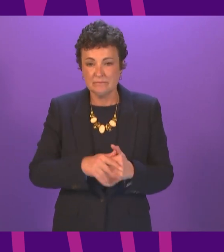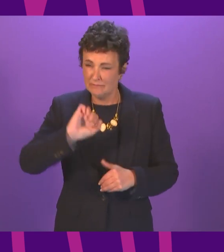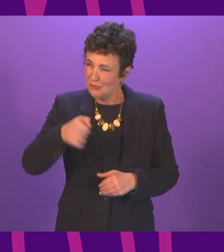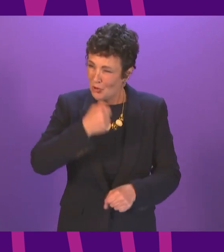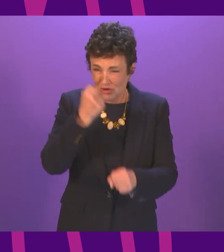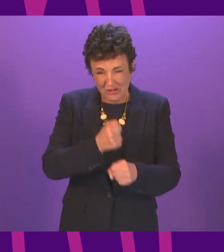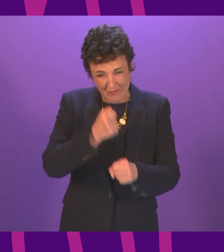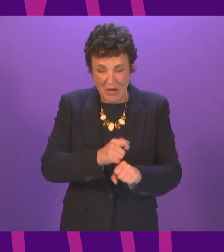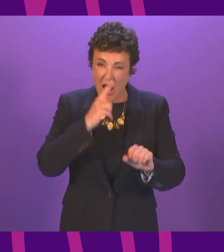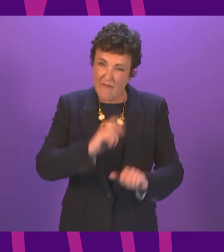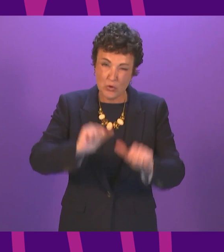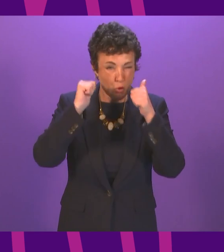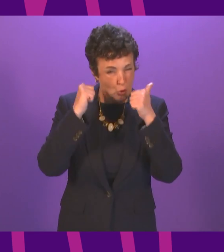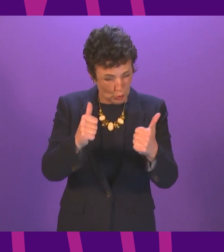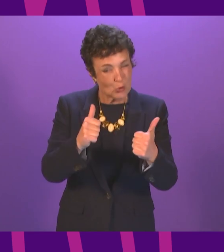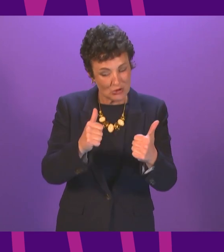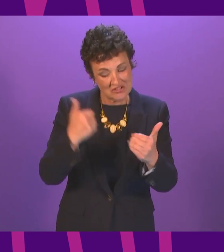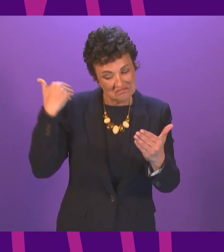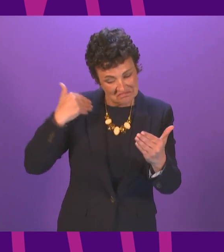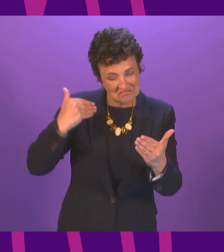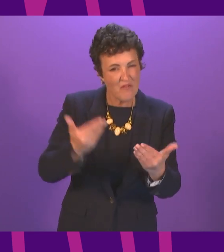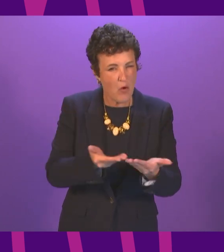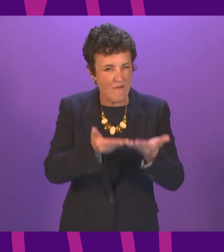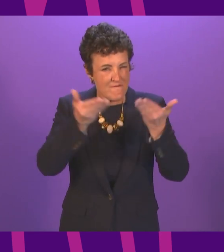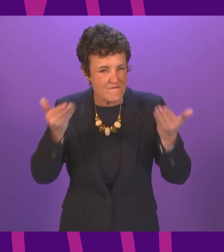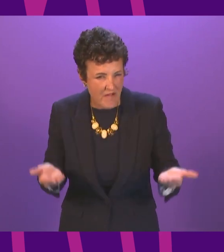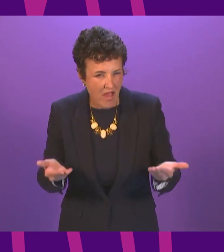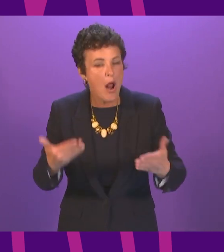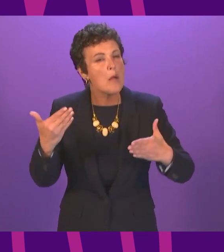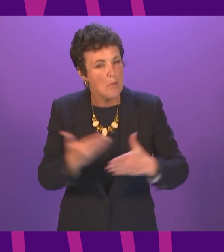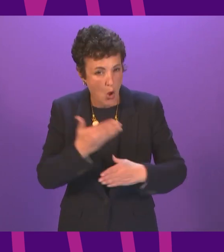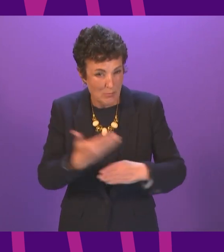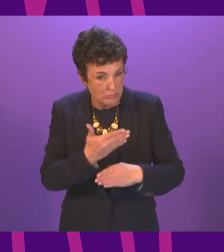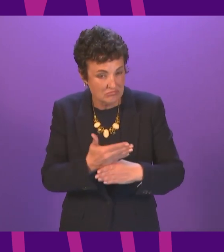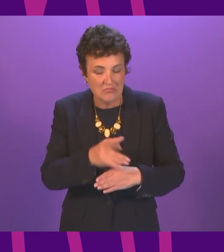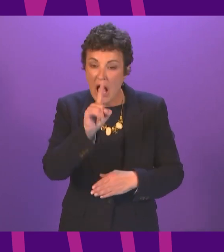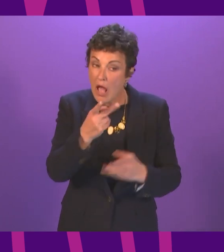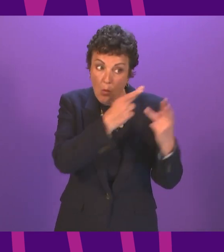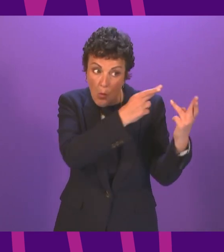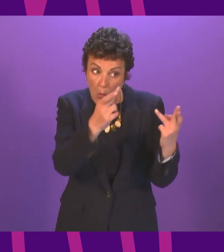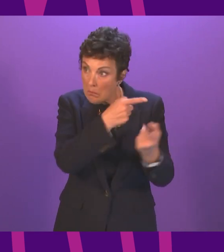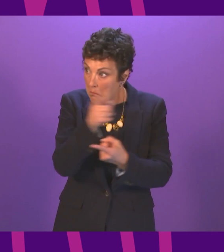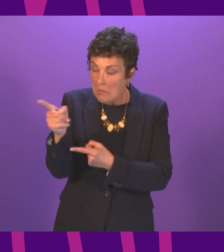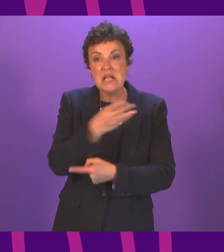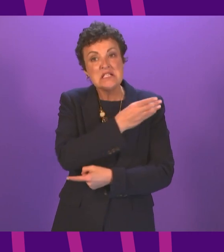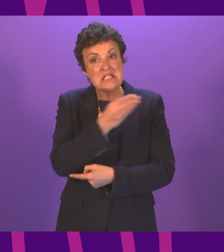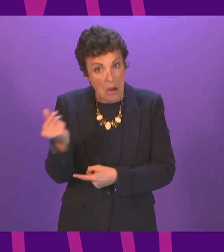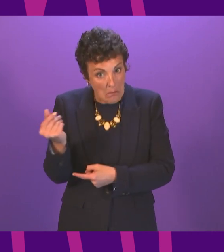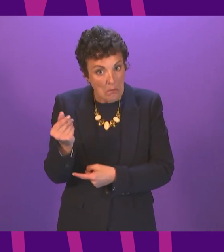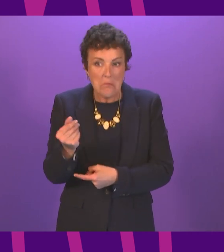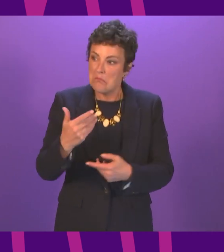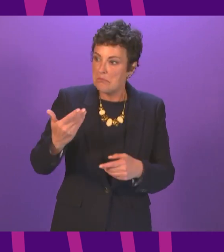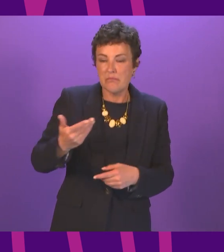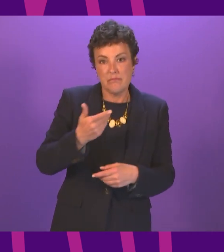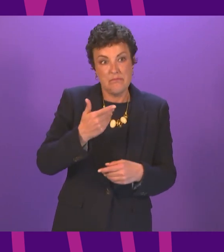an excellent record on fair employment practices I hope we can encourage more businesses to become living wage